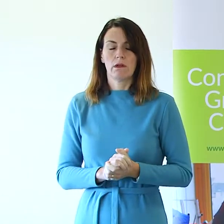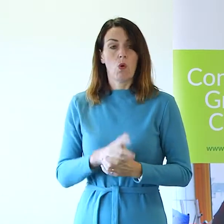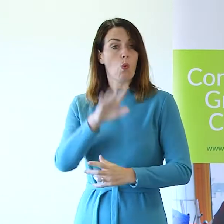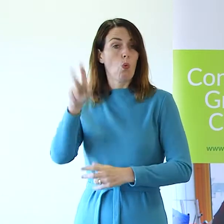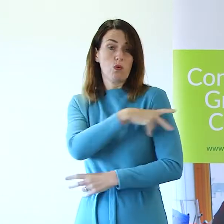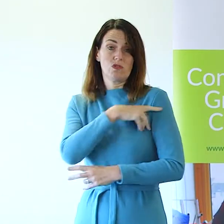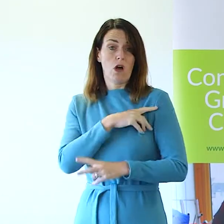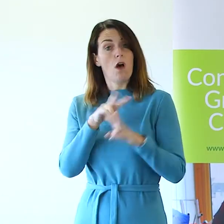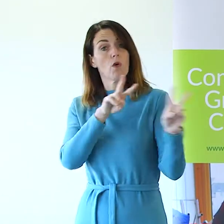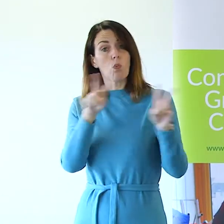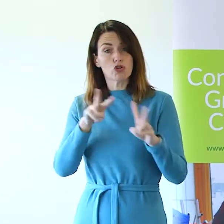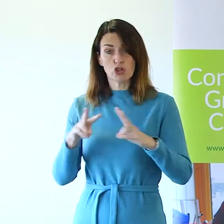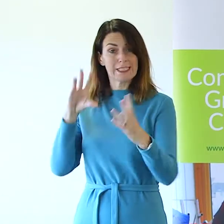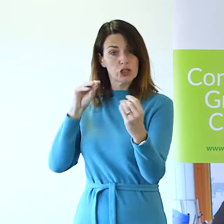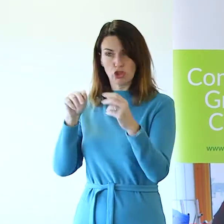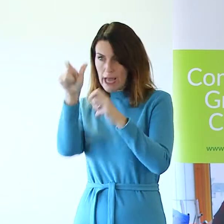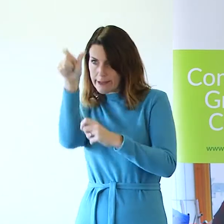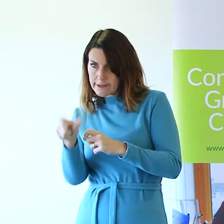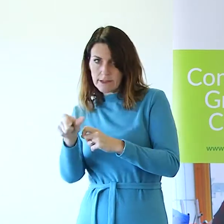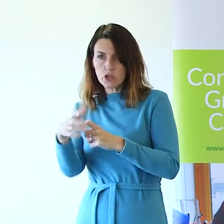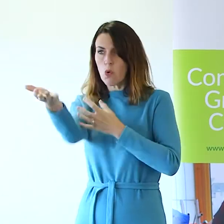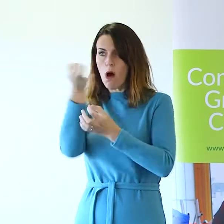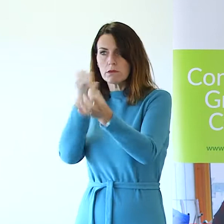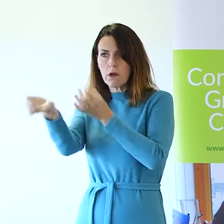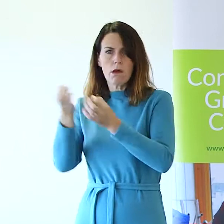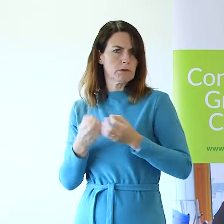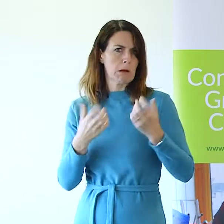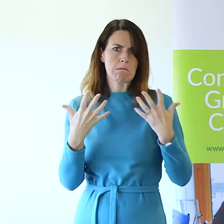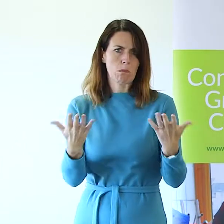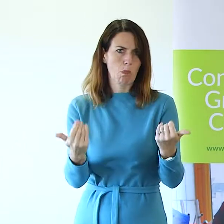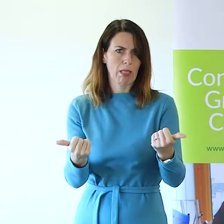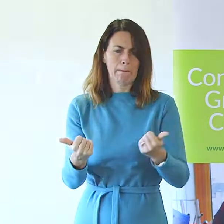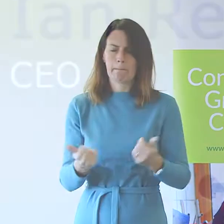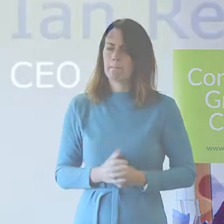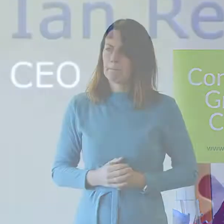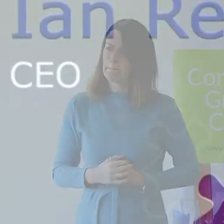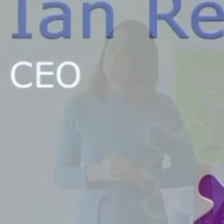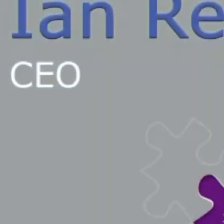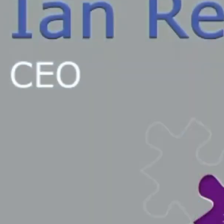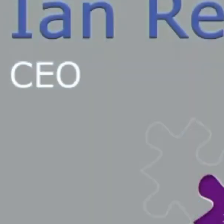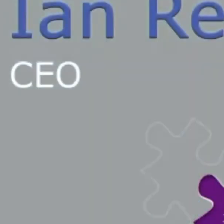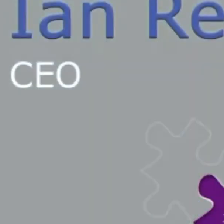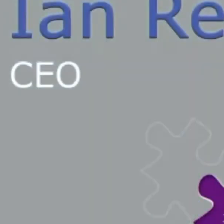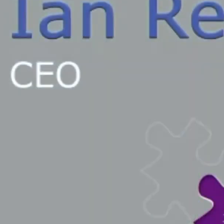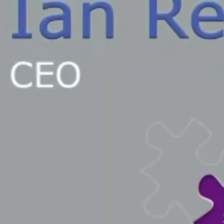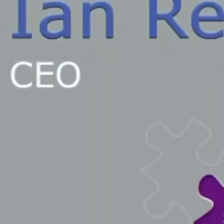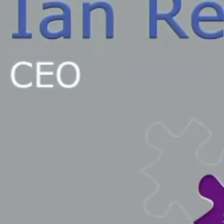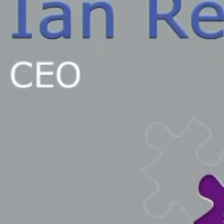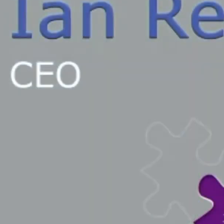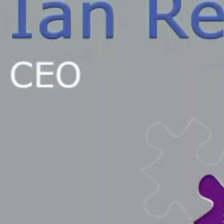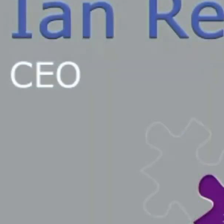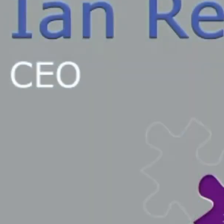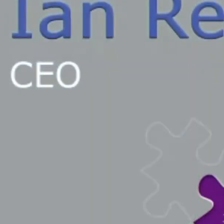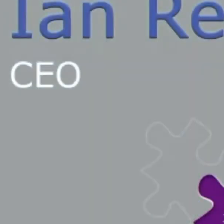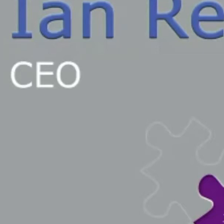so please ask questions as we go along. Over to you Ian. Good morning